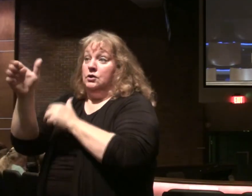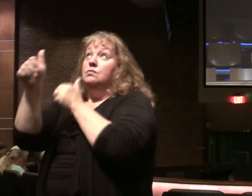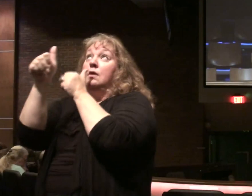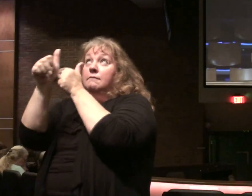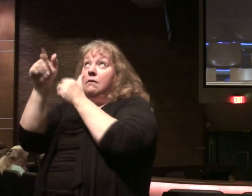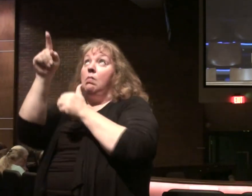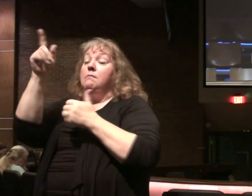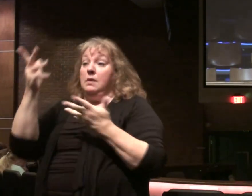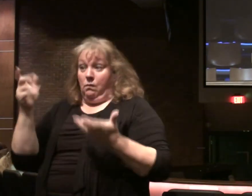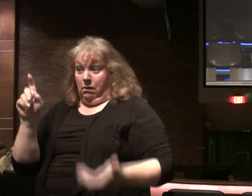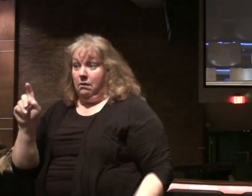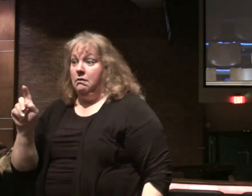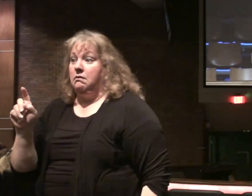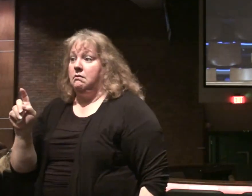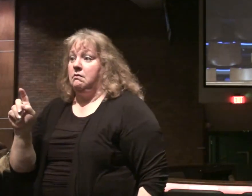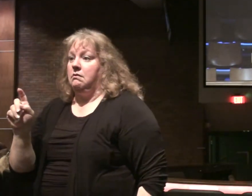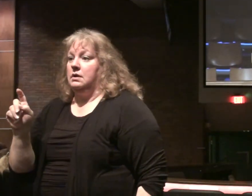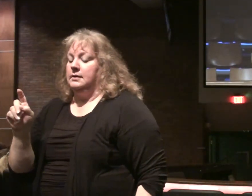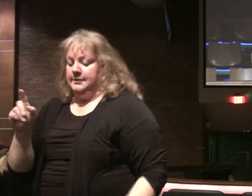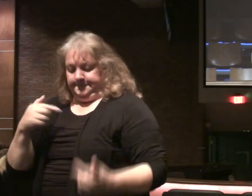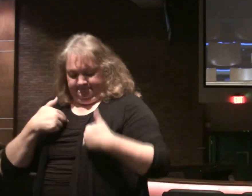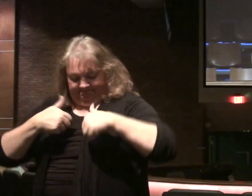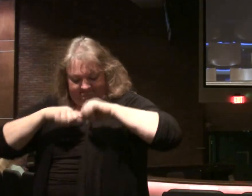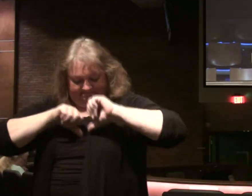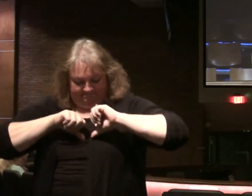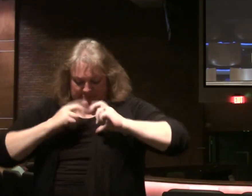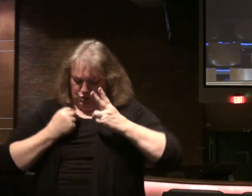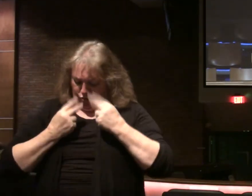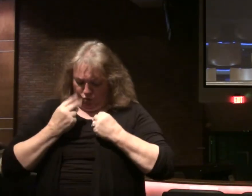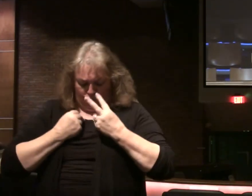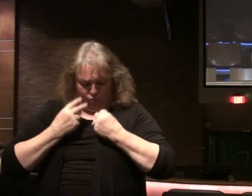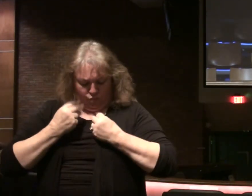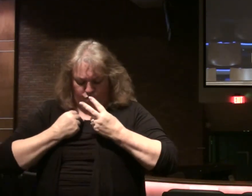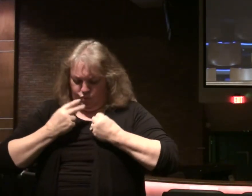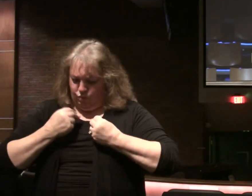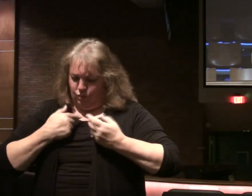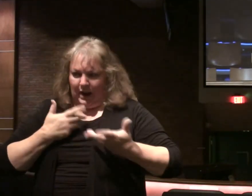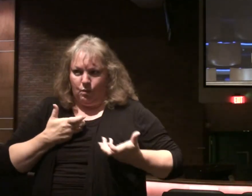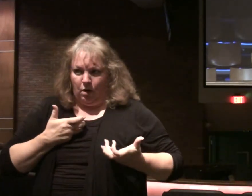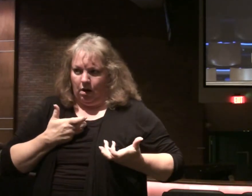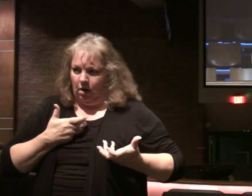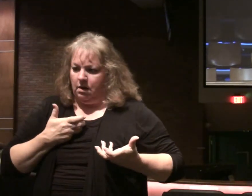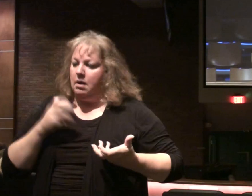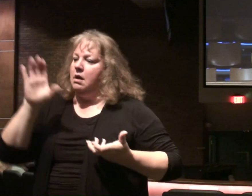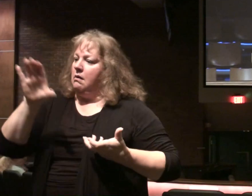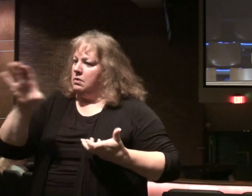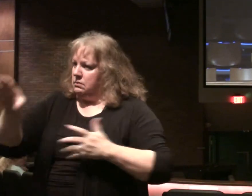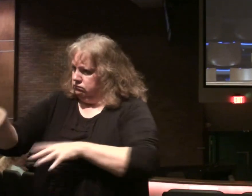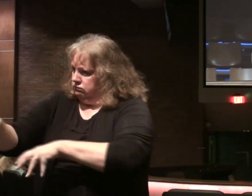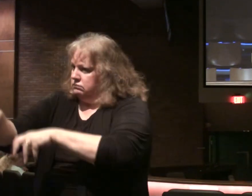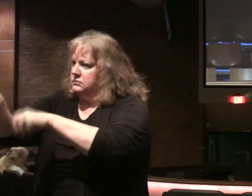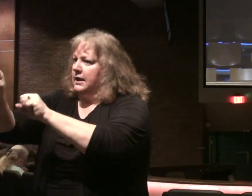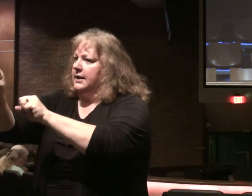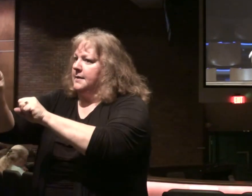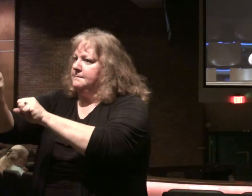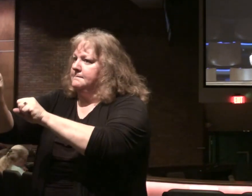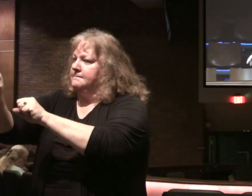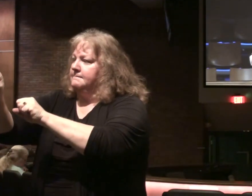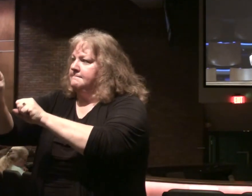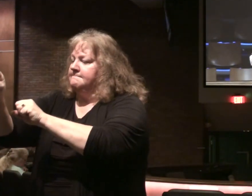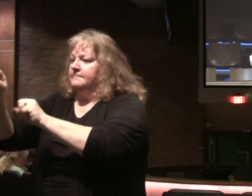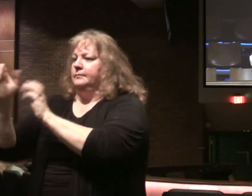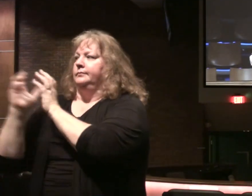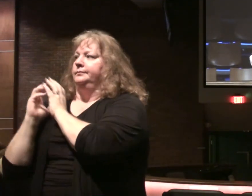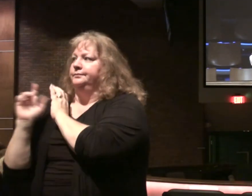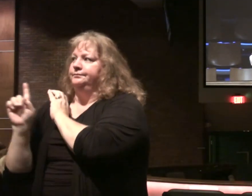me. You must deny yourself. Say no to self. Take up your cross. Walk through the streets